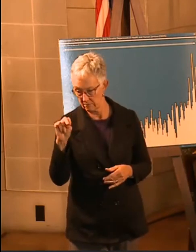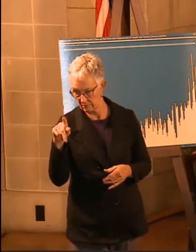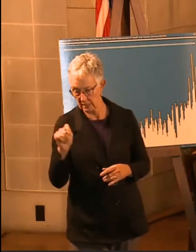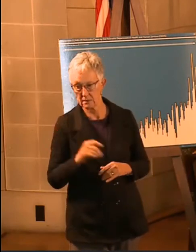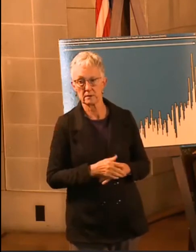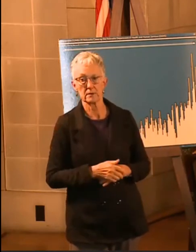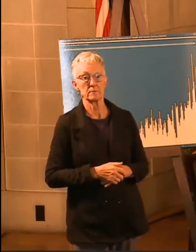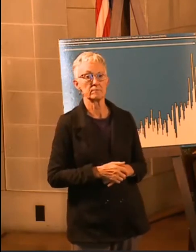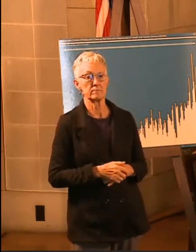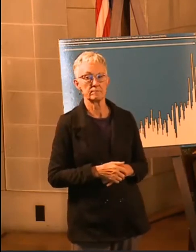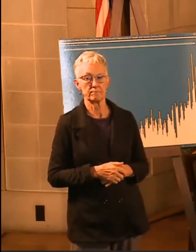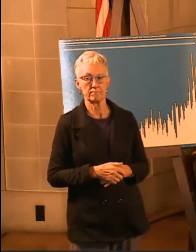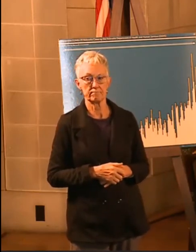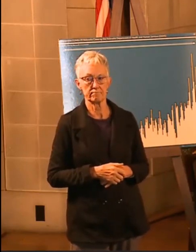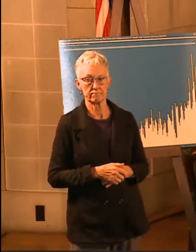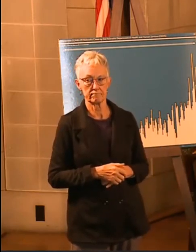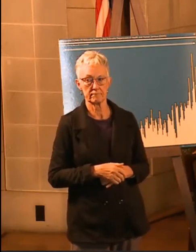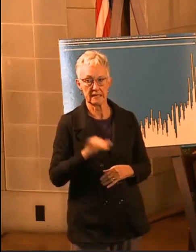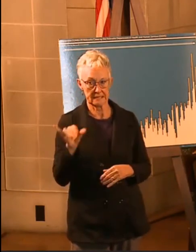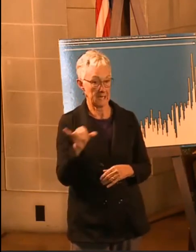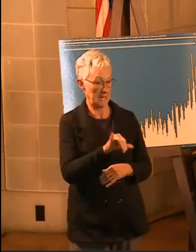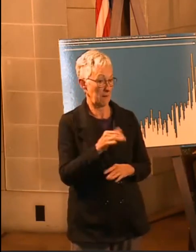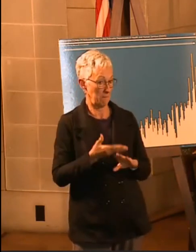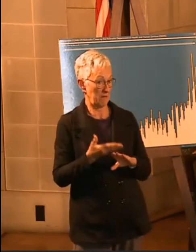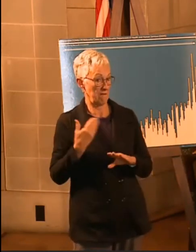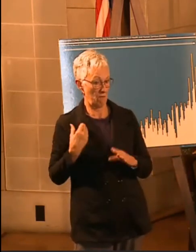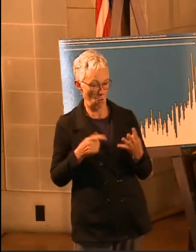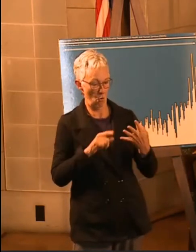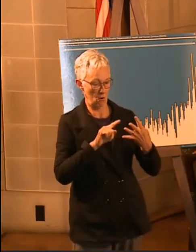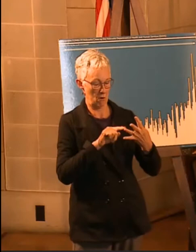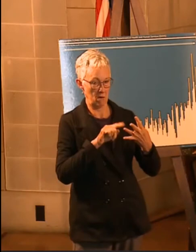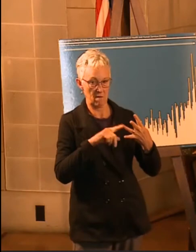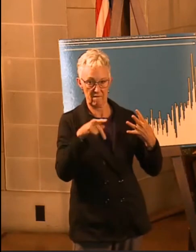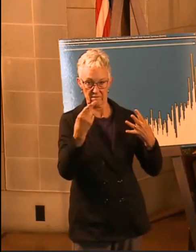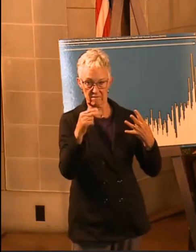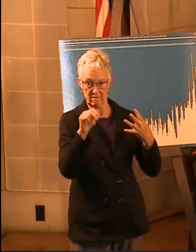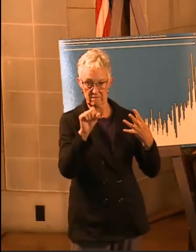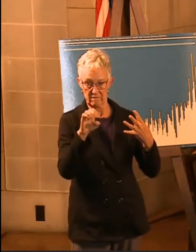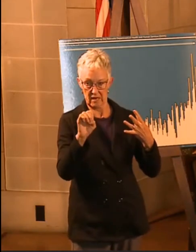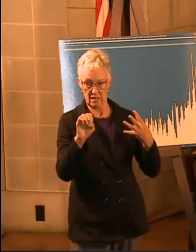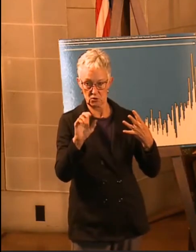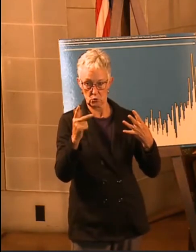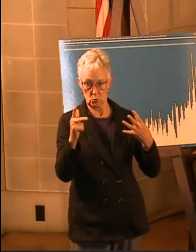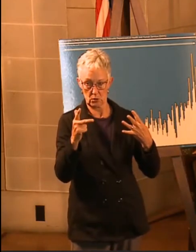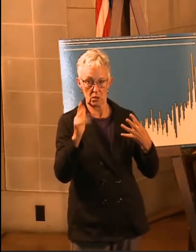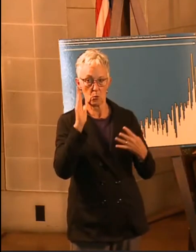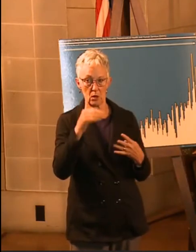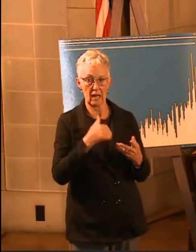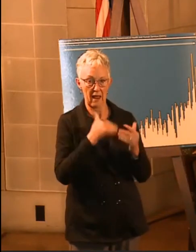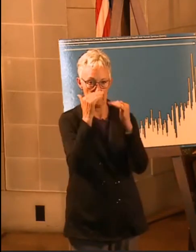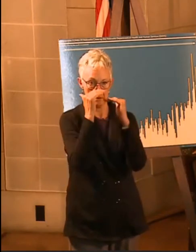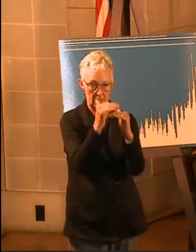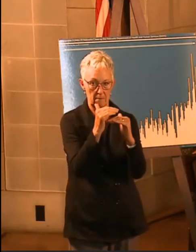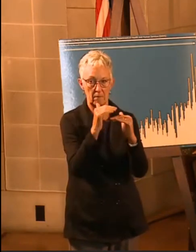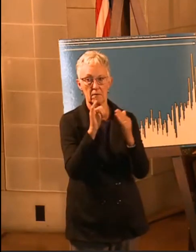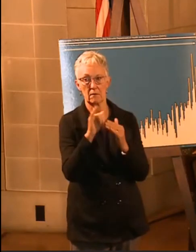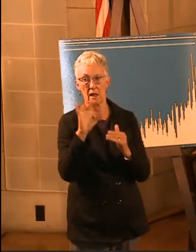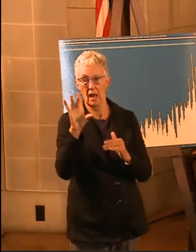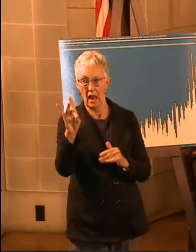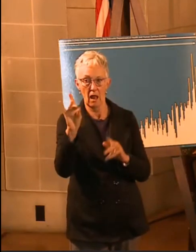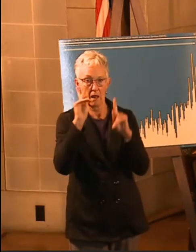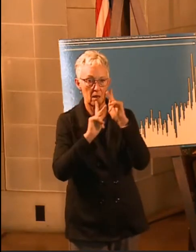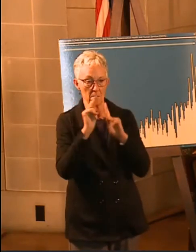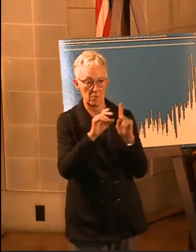to what we had in Phase 3, we will have a limitation of eight per party or per group for those indoor venues. So that's our second change.